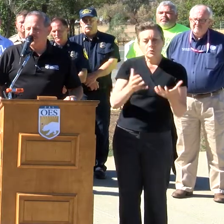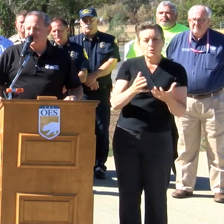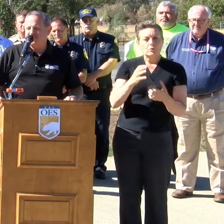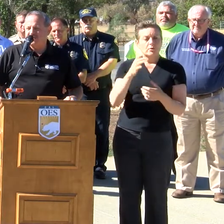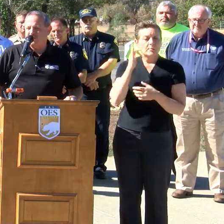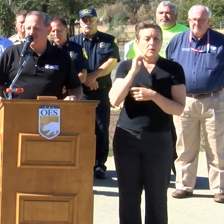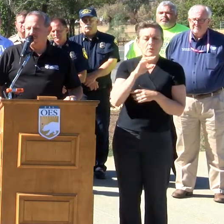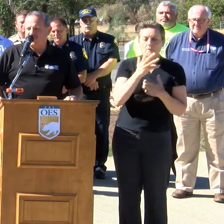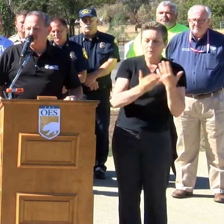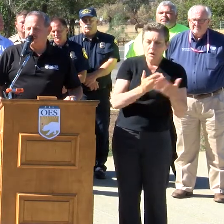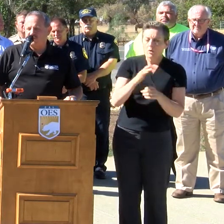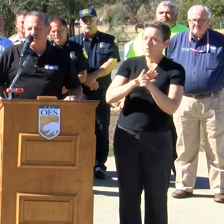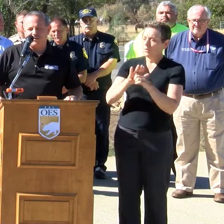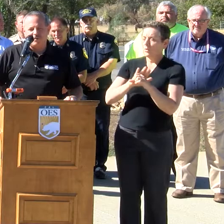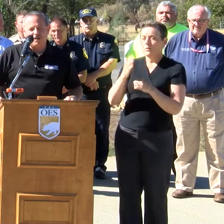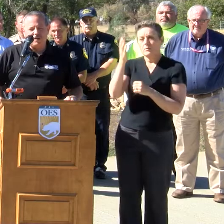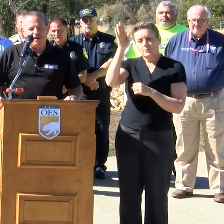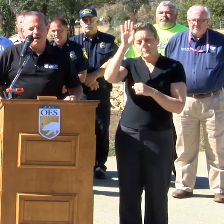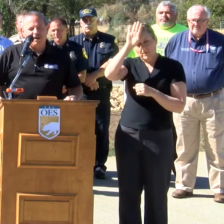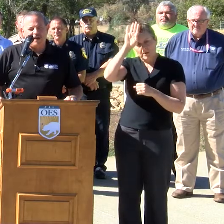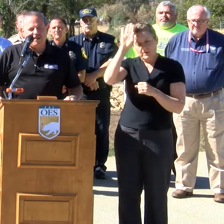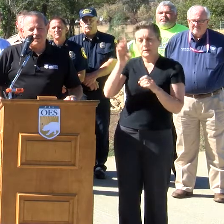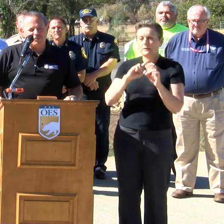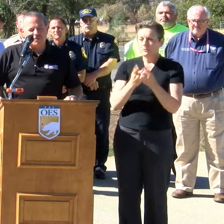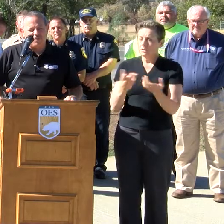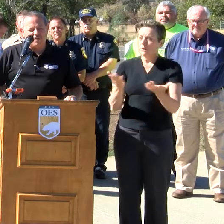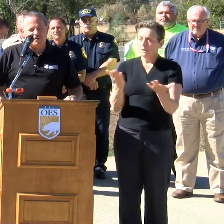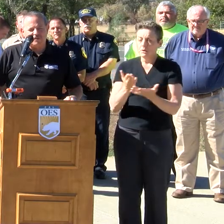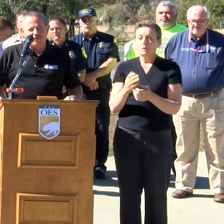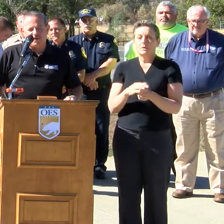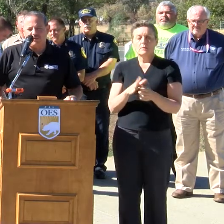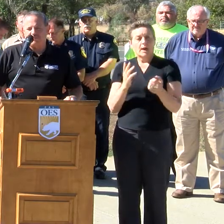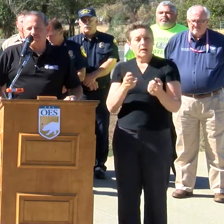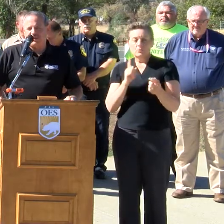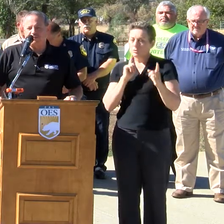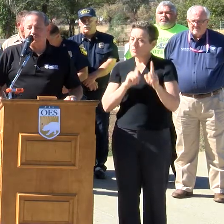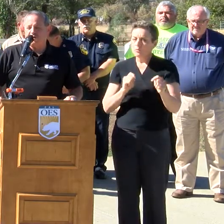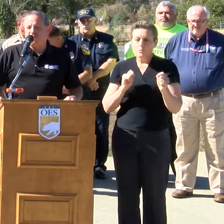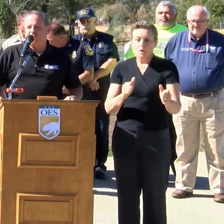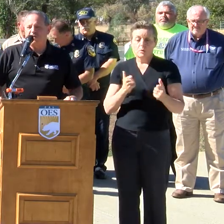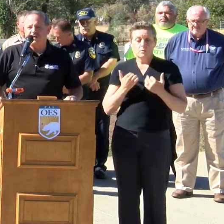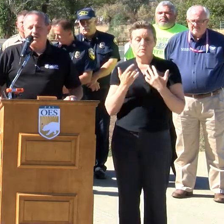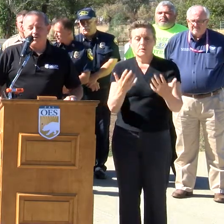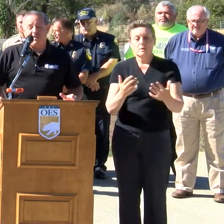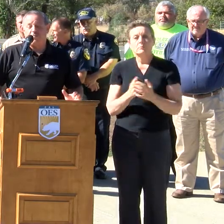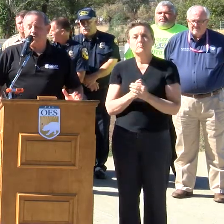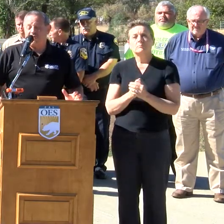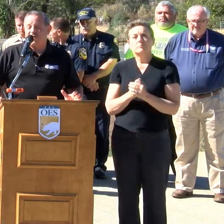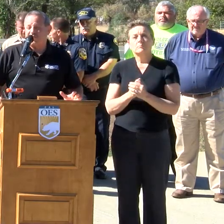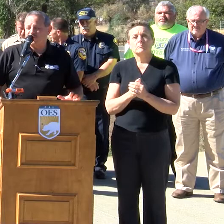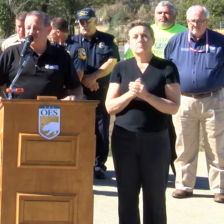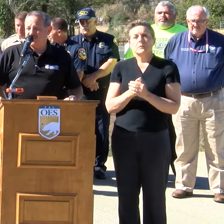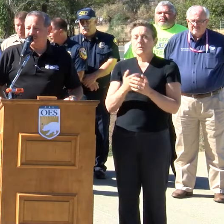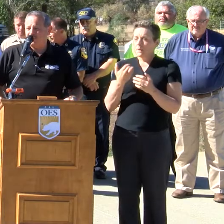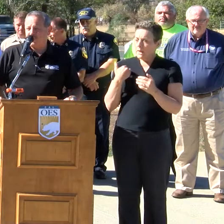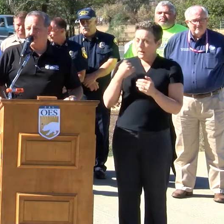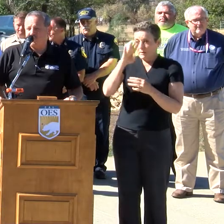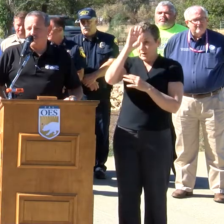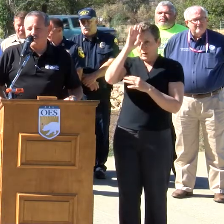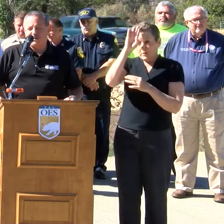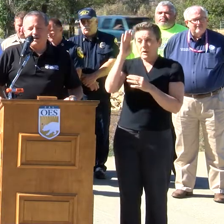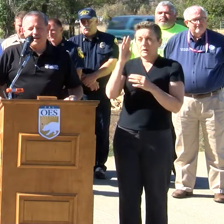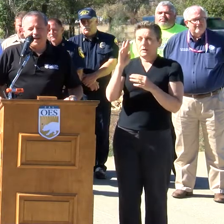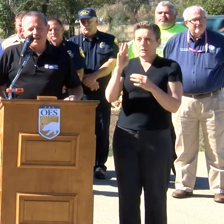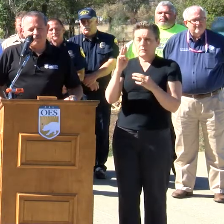fire agencies and the local fire district here having to respond to this fire. And as you know, there were firefighters that actually were